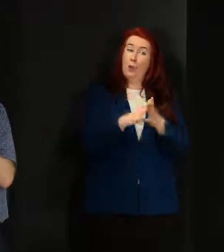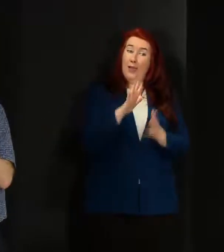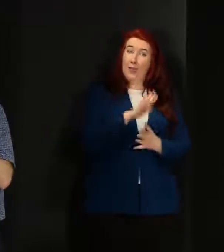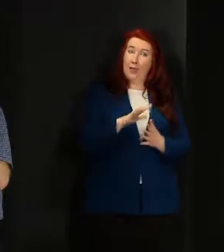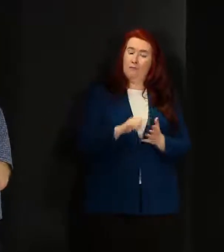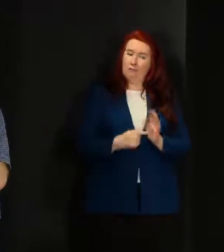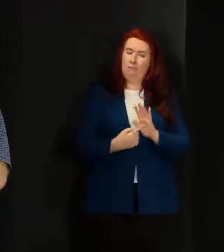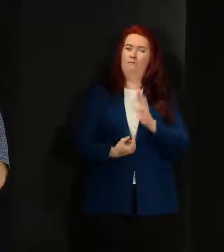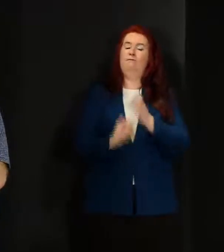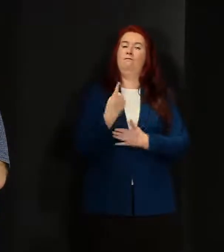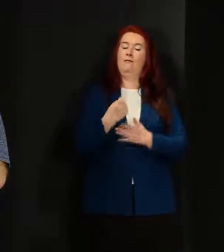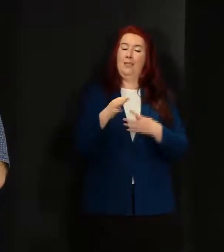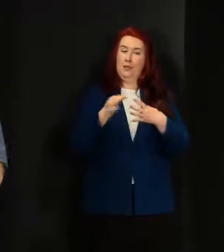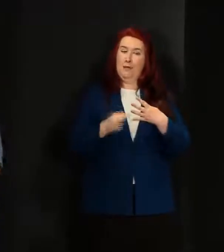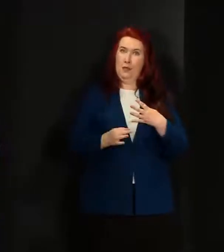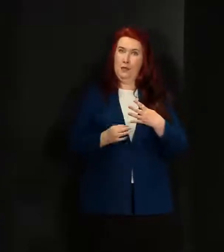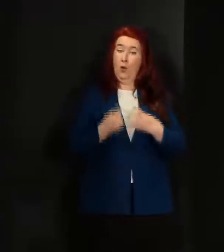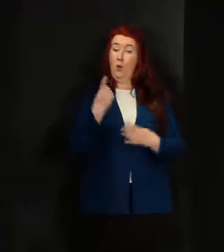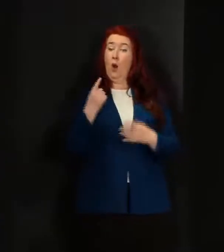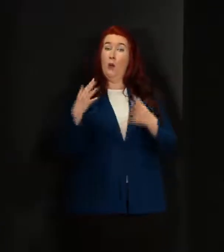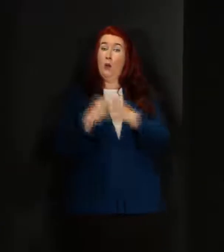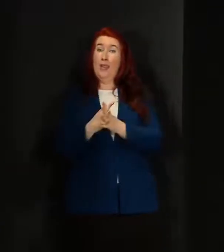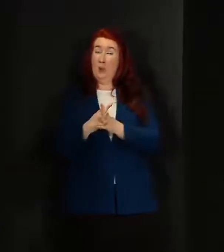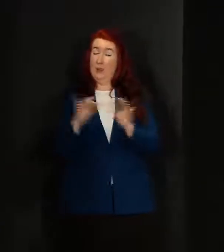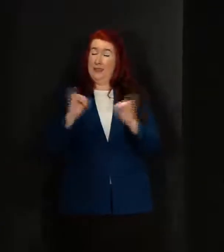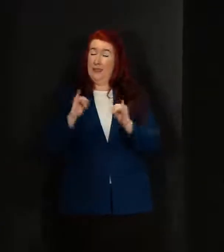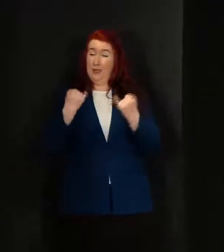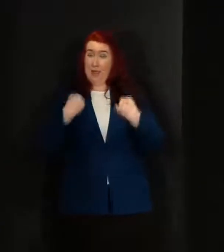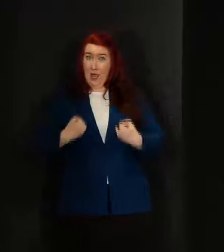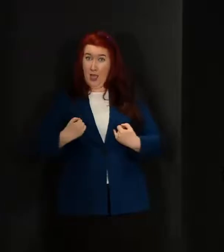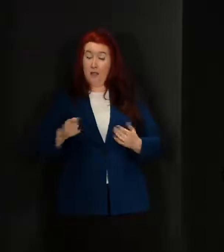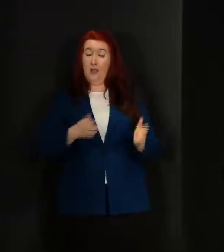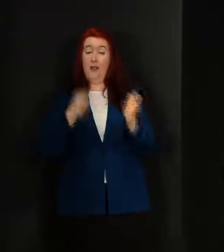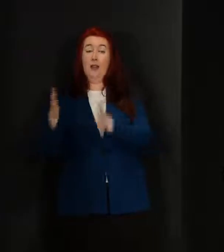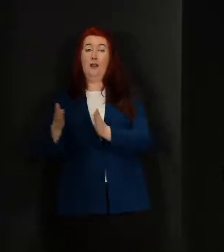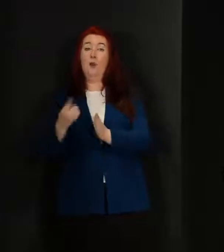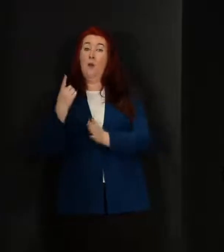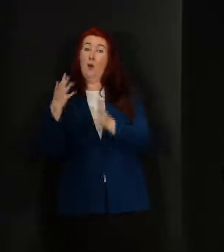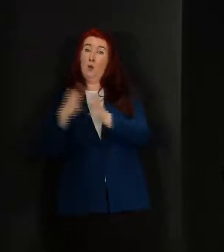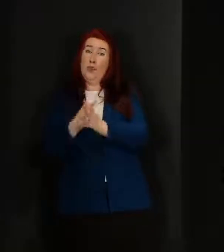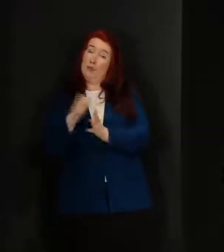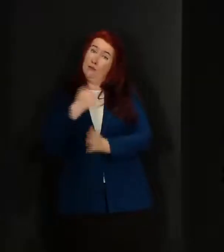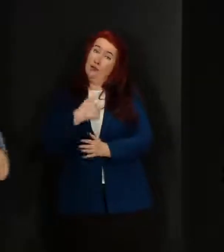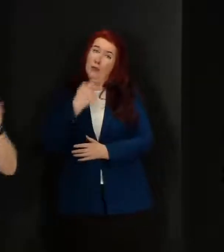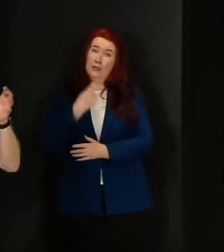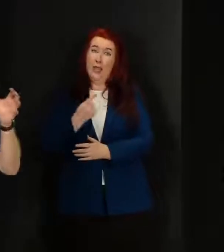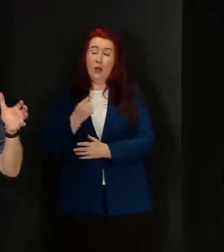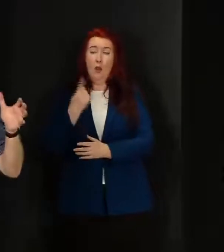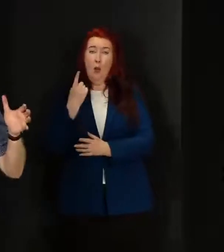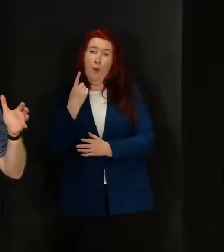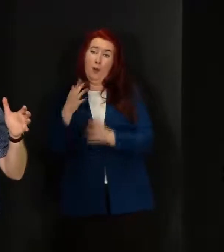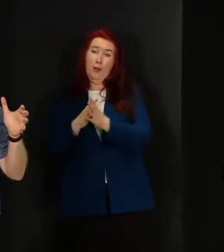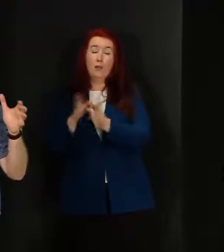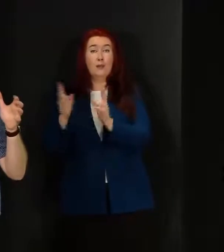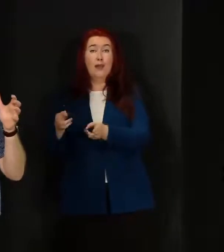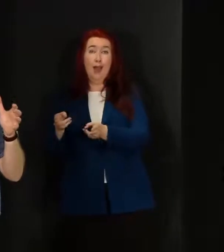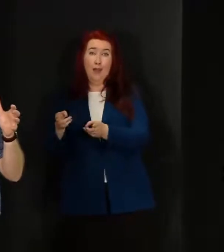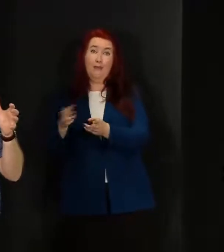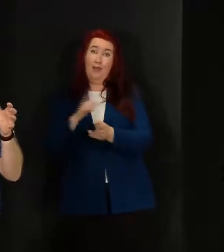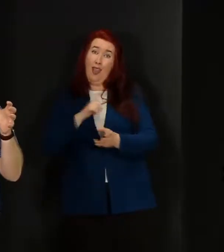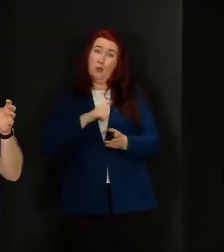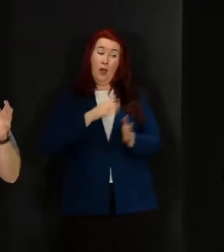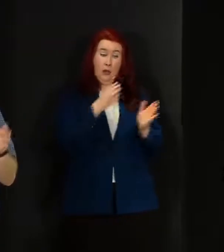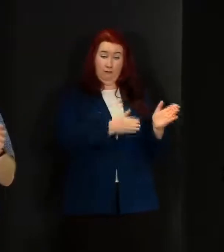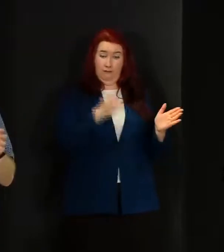about a week to get seriously ill and about a week I'm sorry to say to die so that three week review is